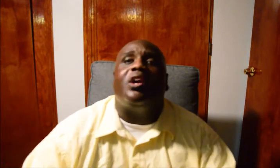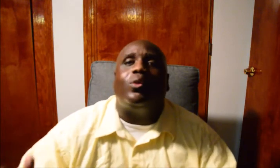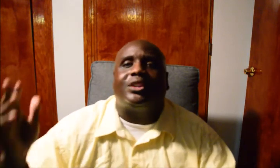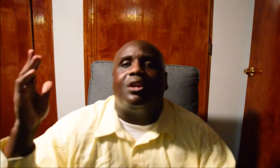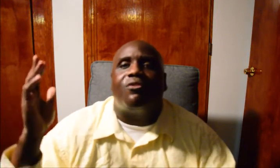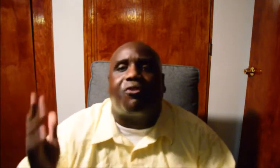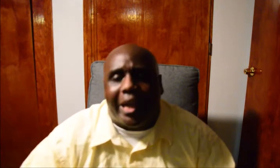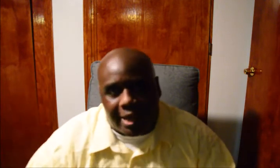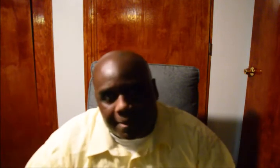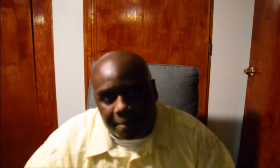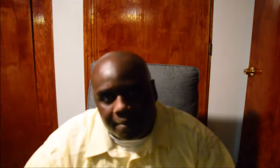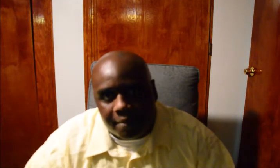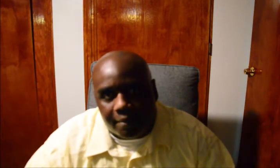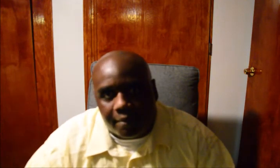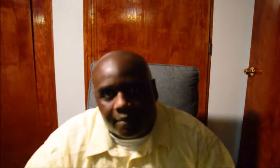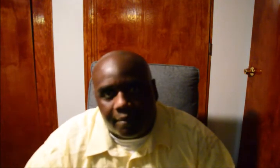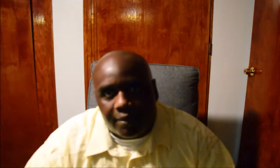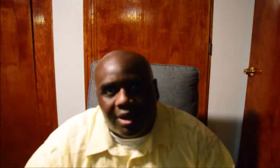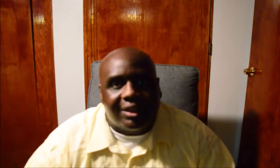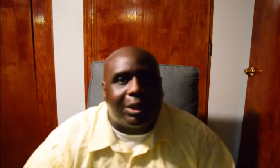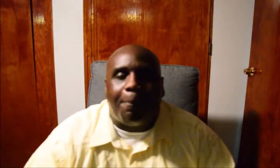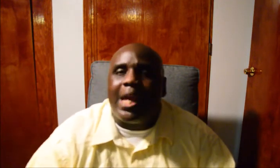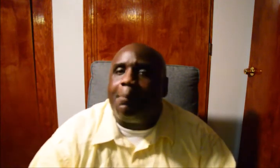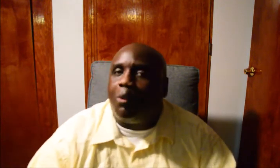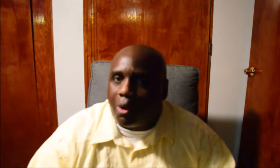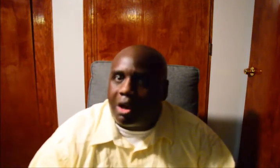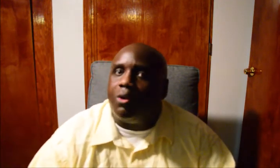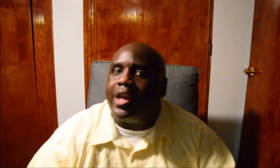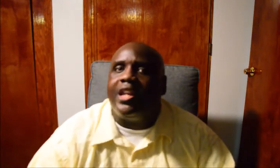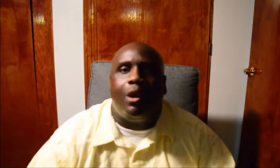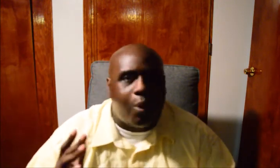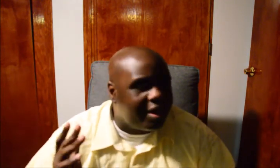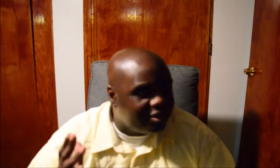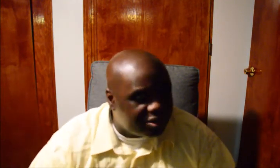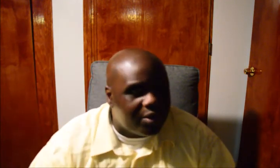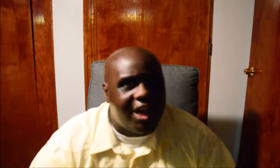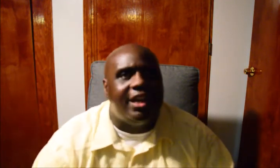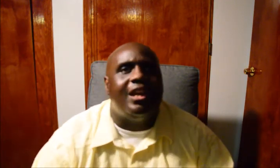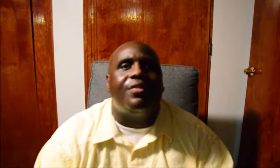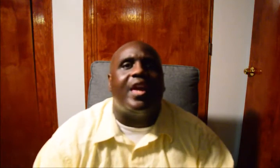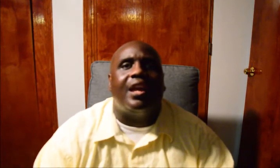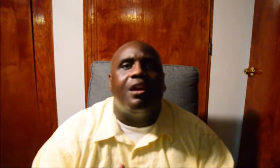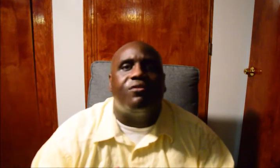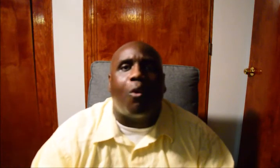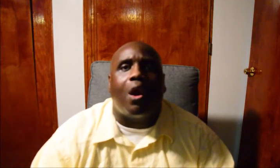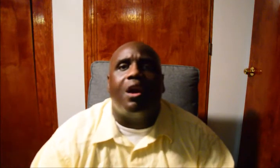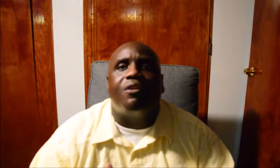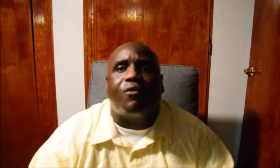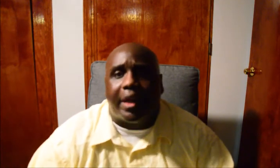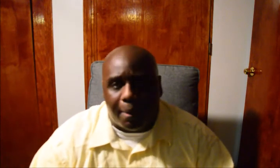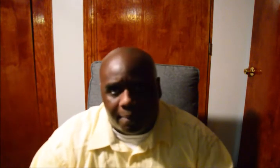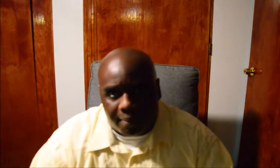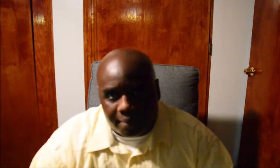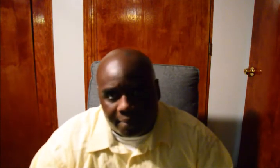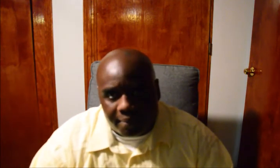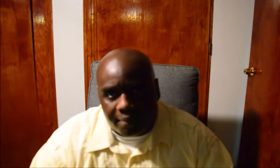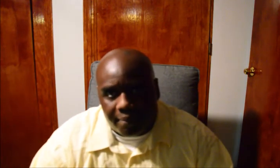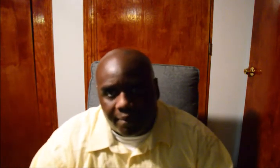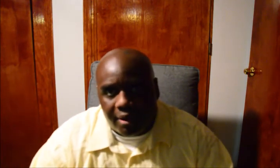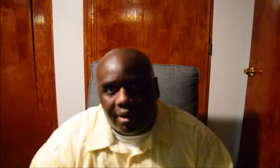where it was free. So people will go anywhere and do anything for freedom.